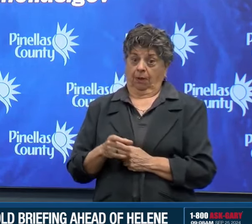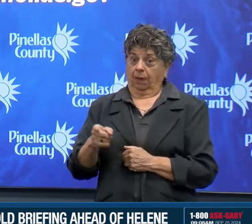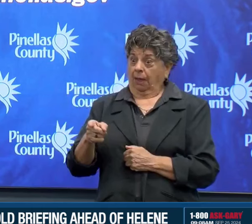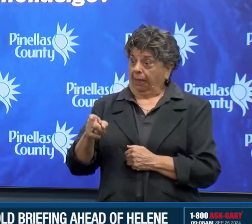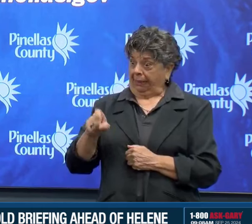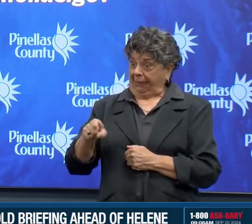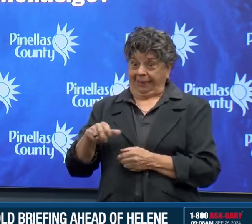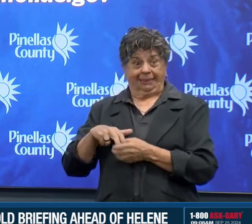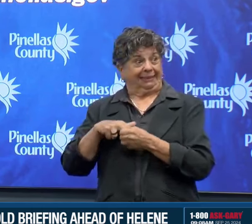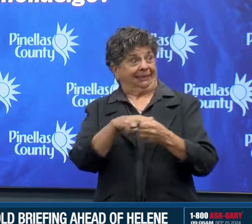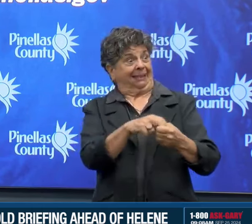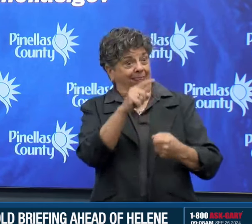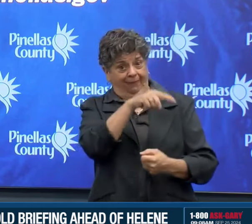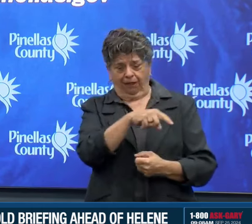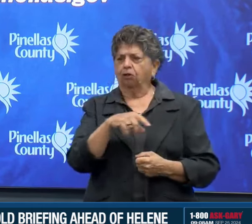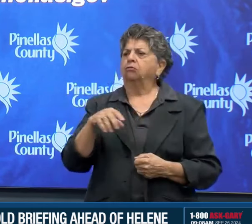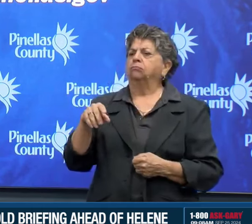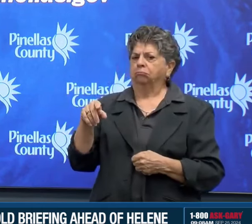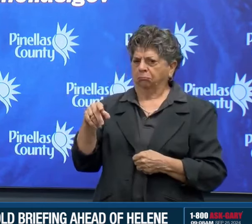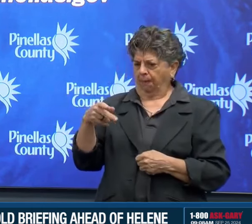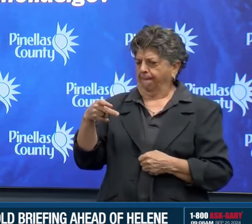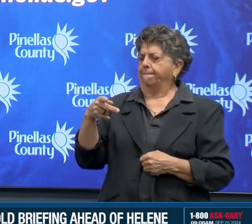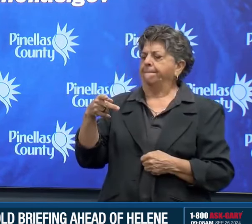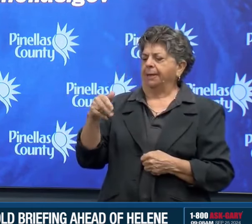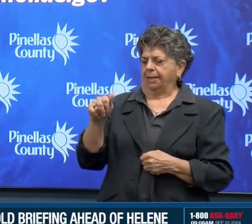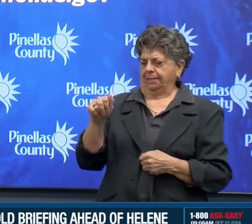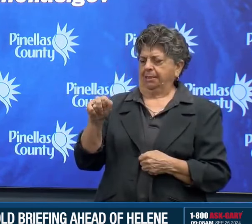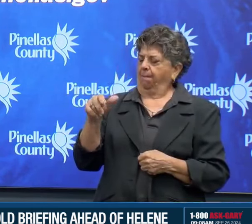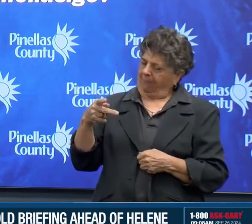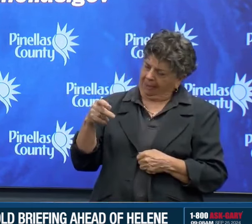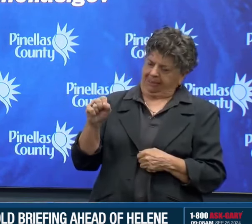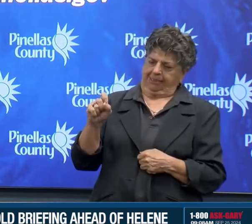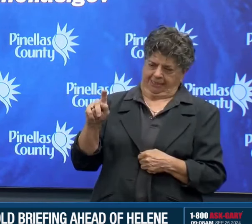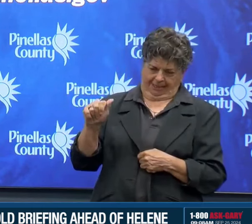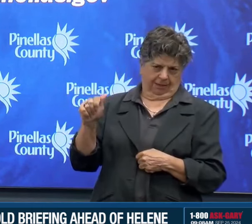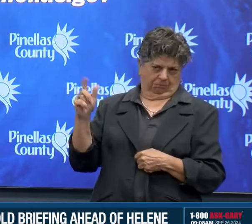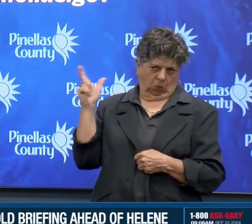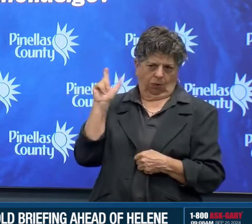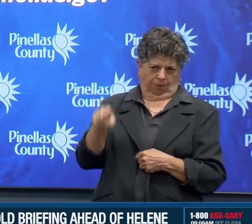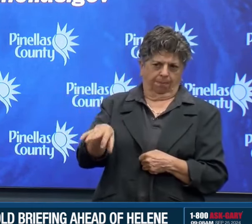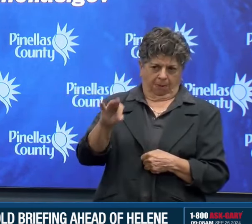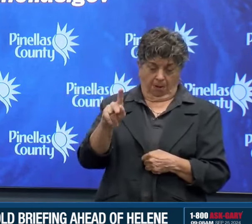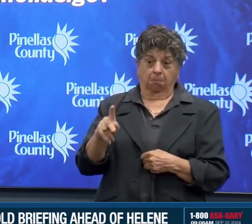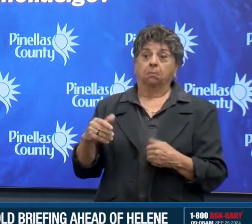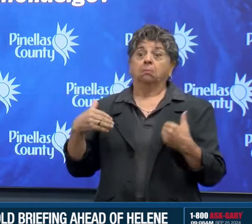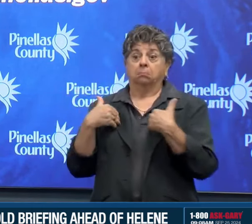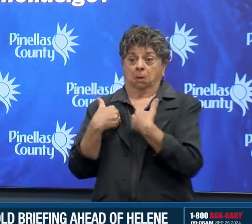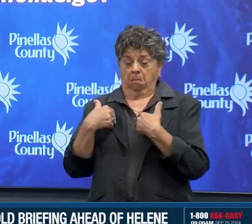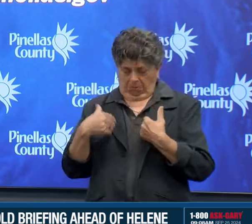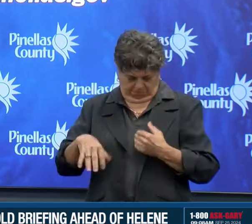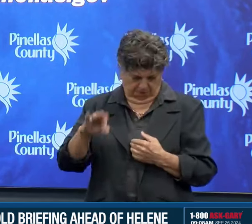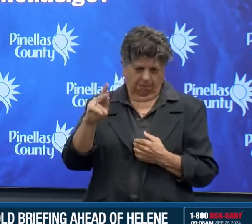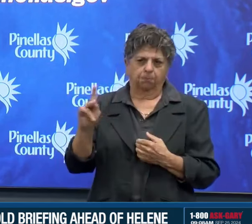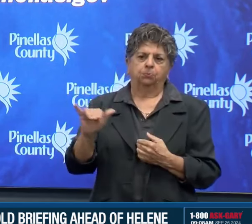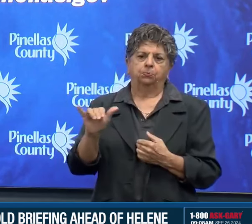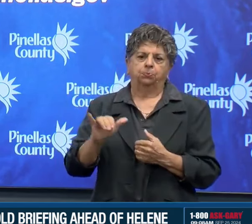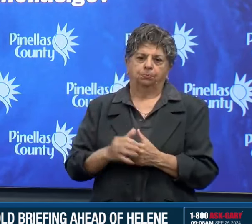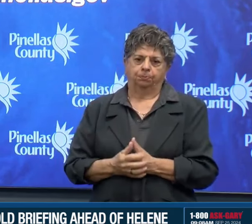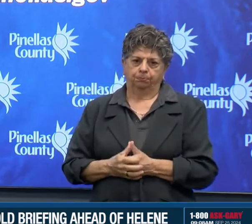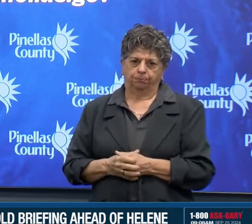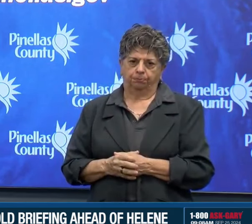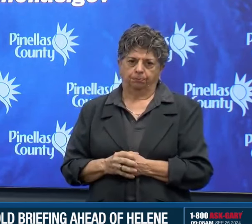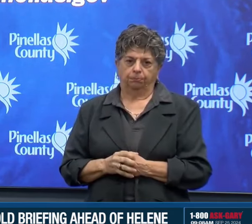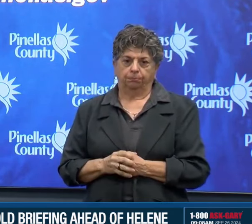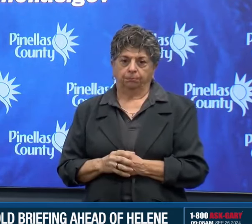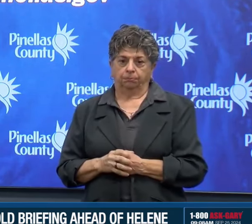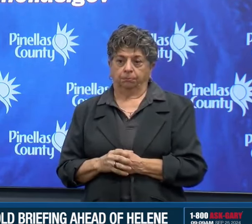buses. So you'll have to have cats and small dogs in crates and a muzzle for your large dog. So I